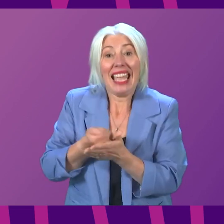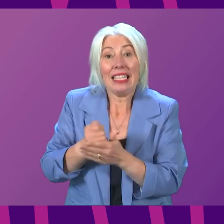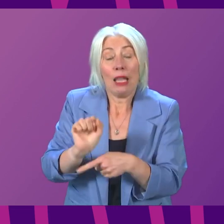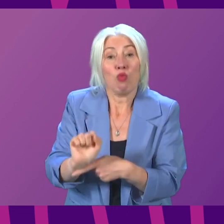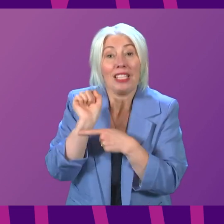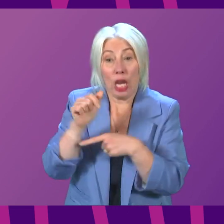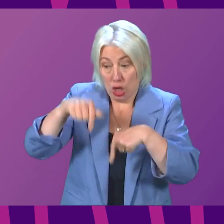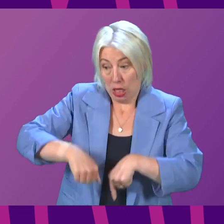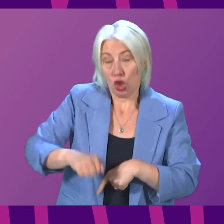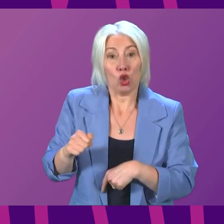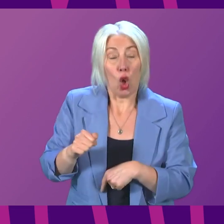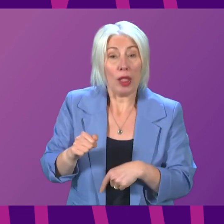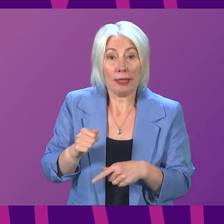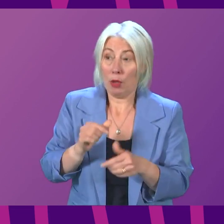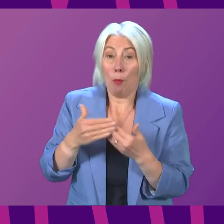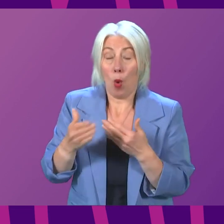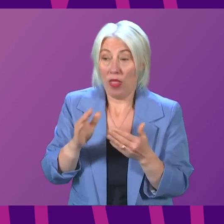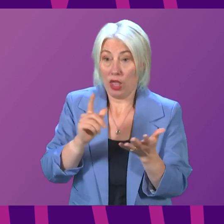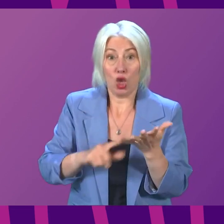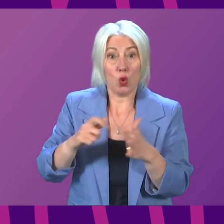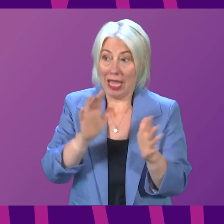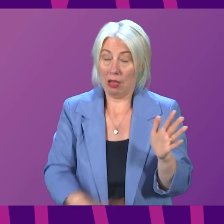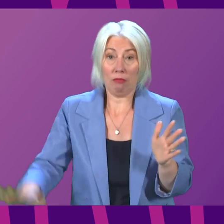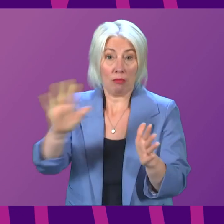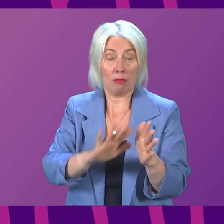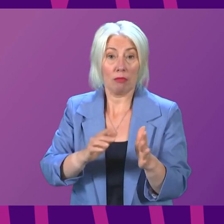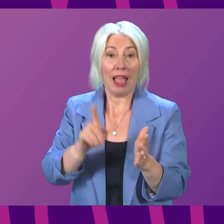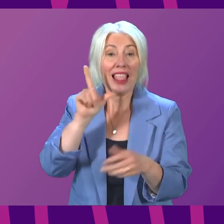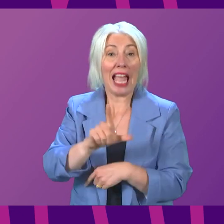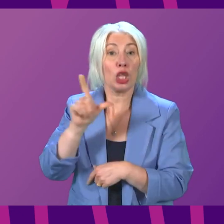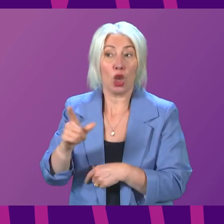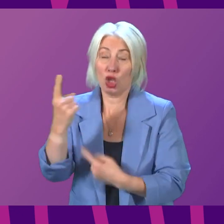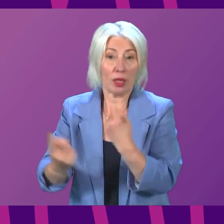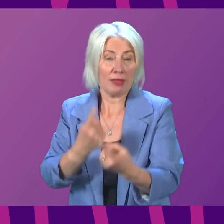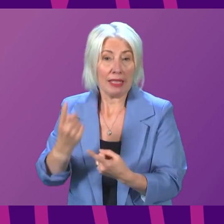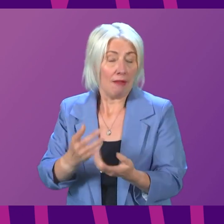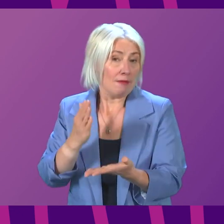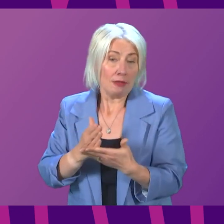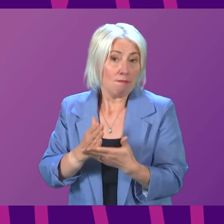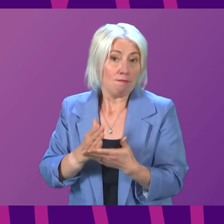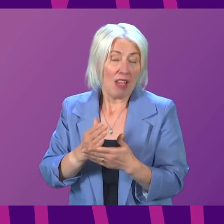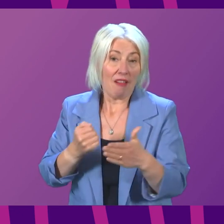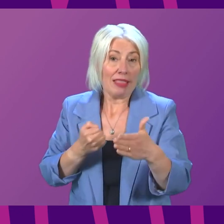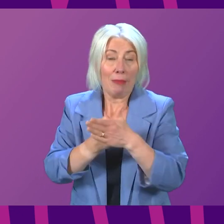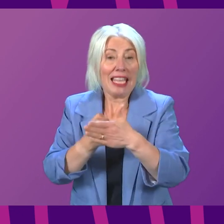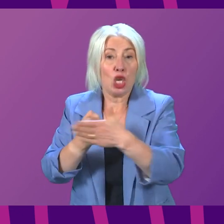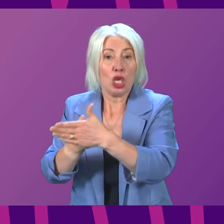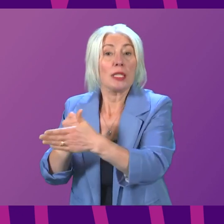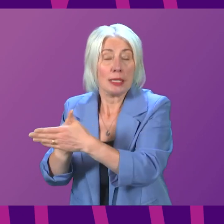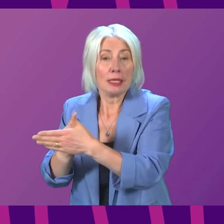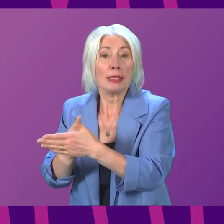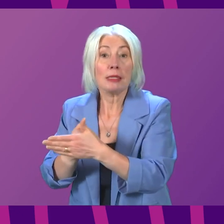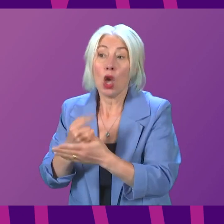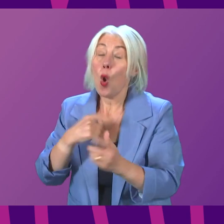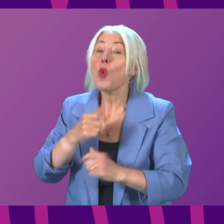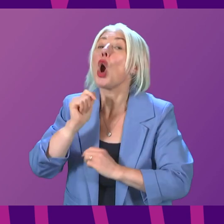Scotland, anywhere in the UK. Landlords are already under a number of limitations, and we are committed